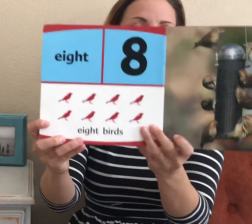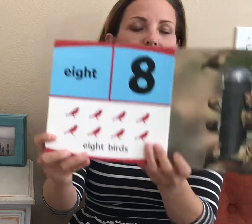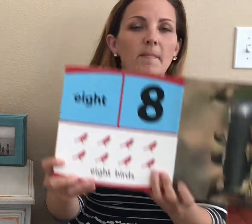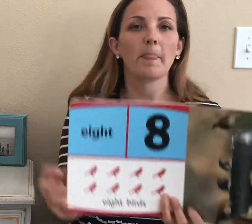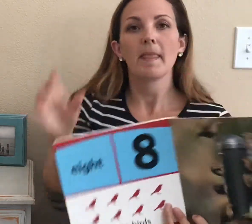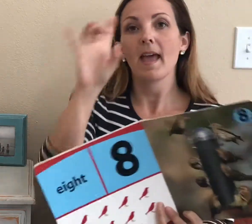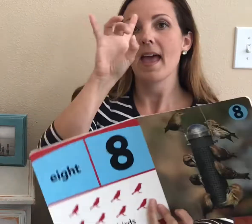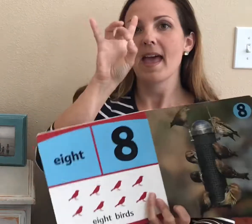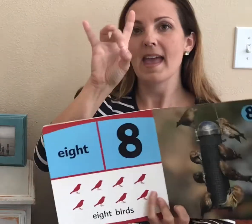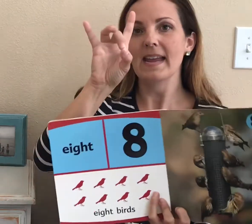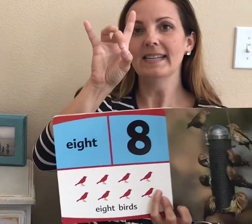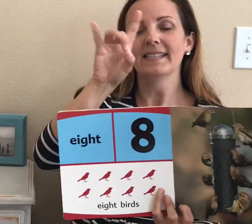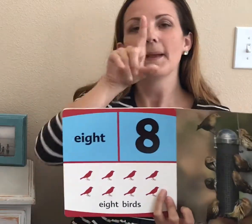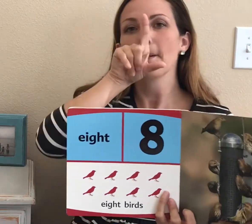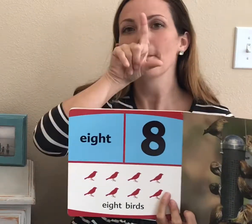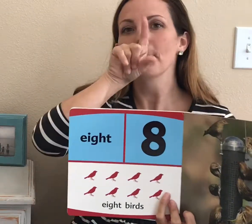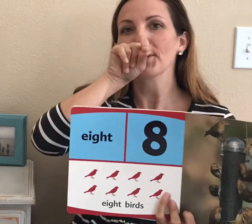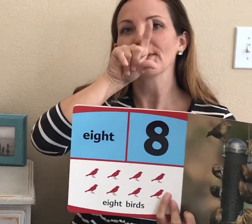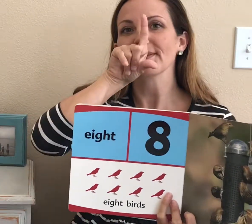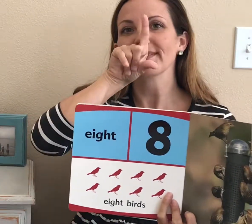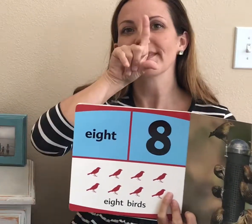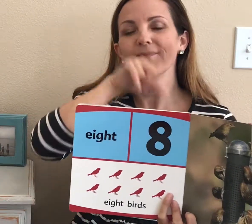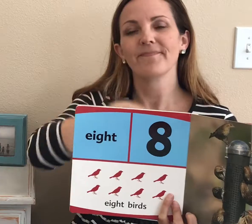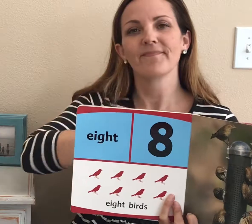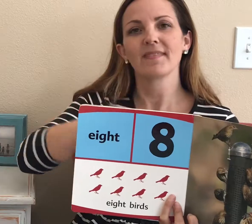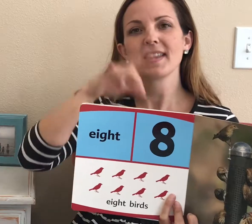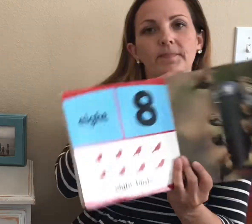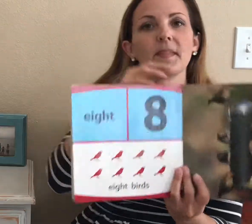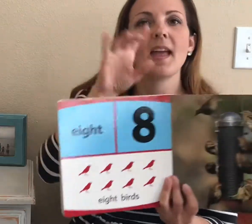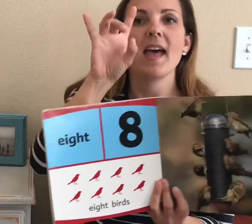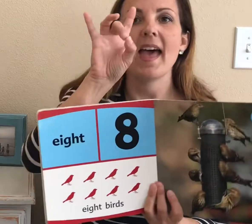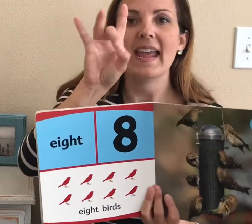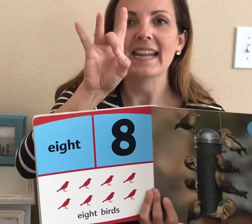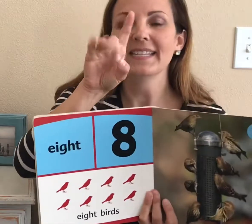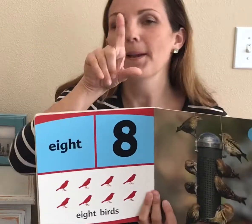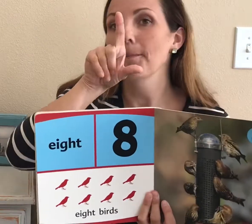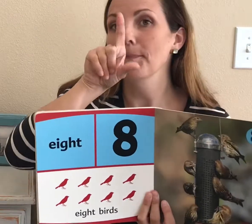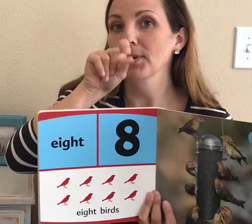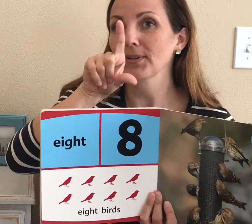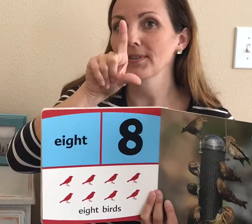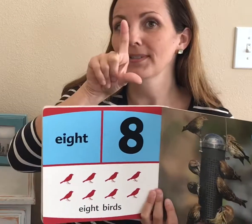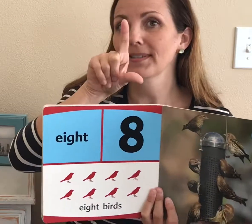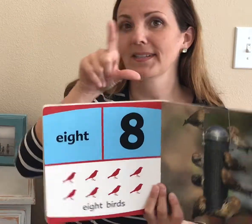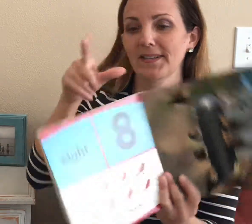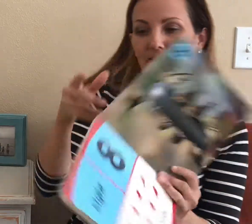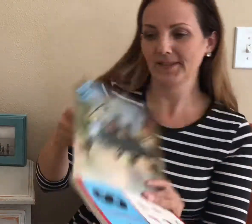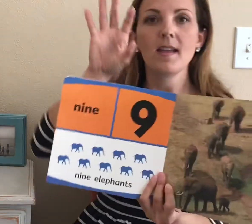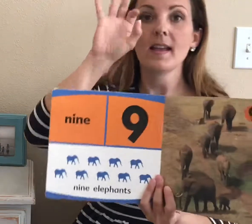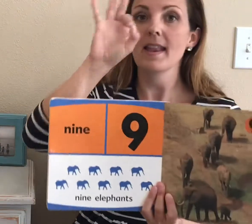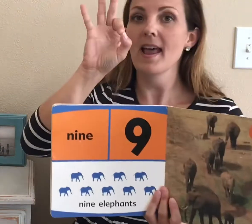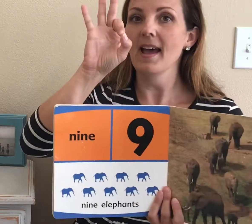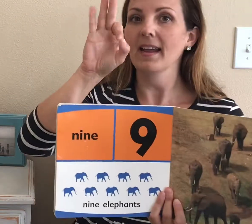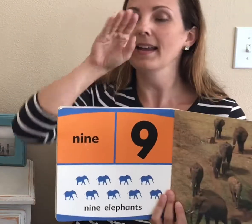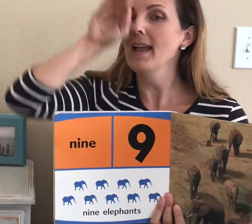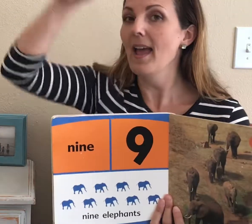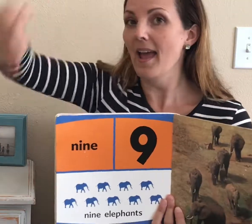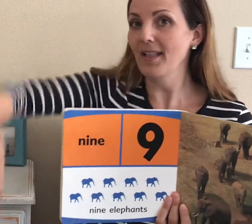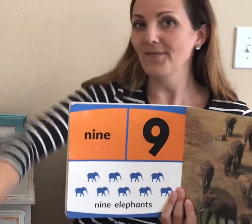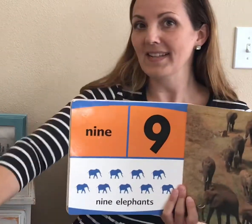Eight birds. Eight birds. Nine elephants.